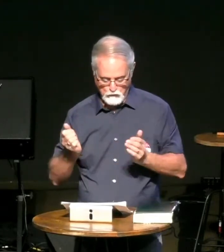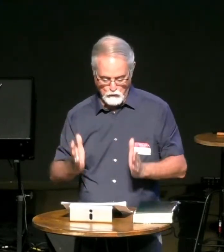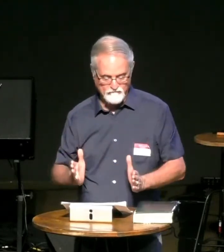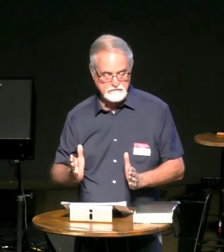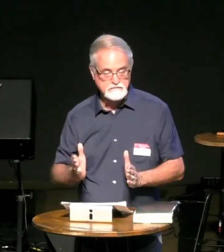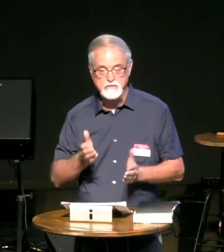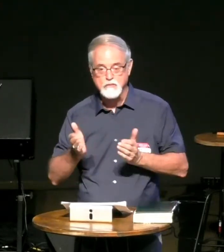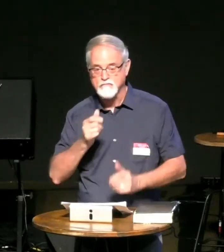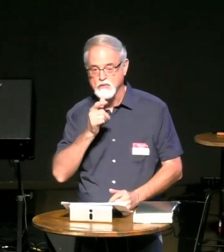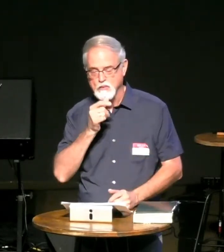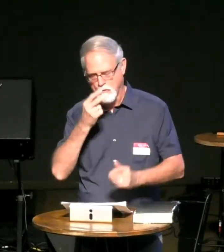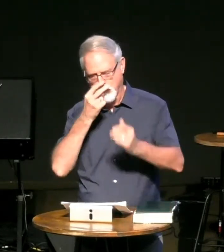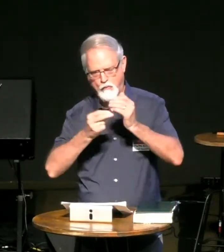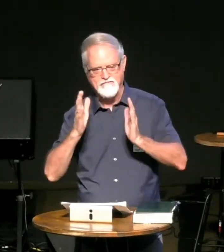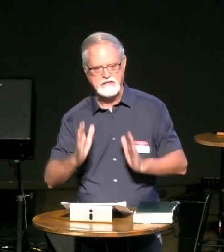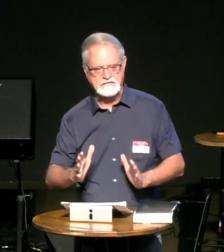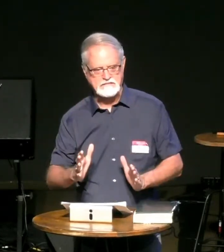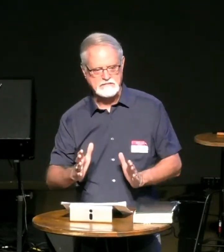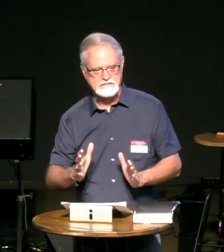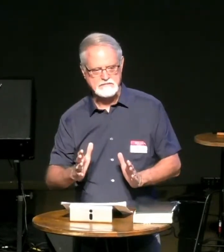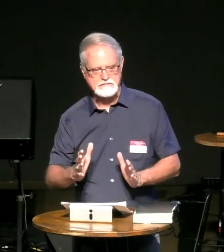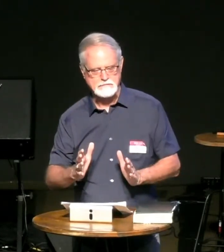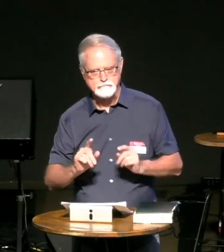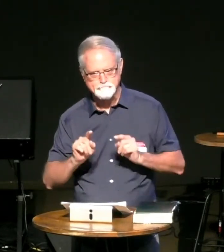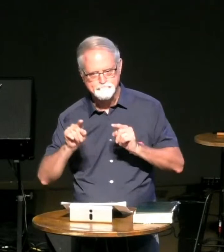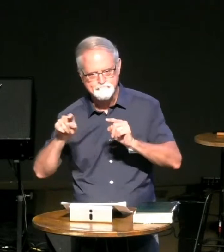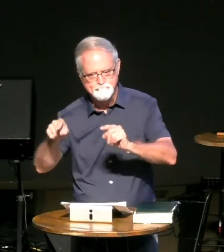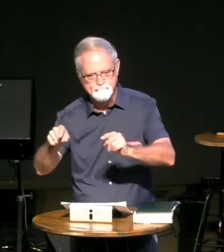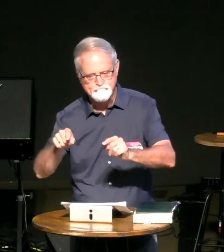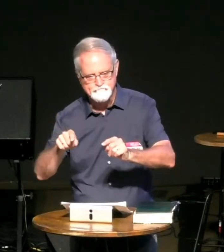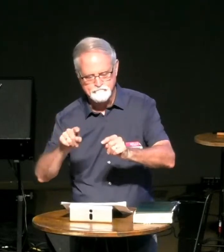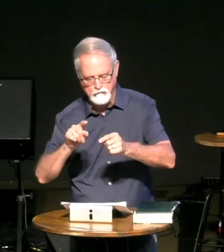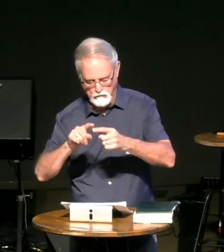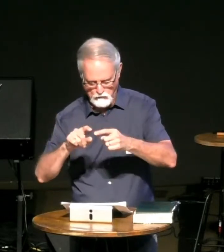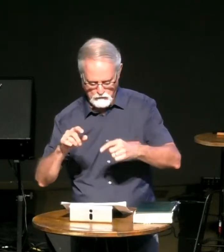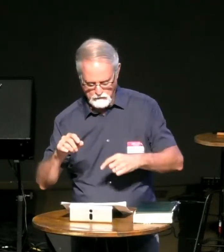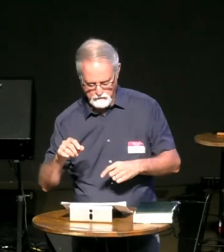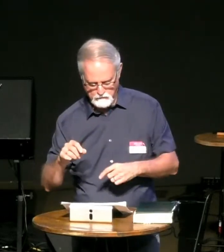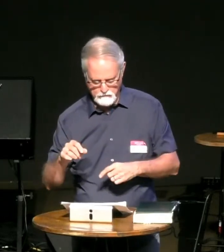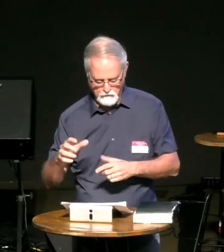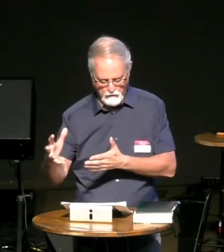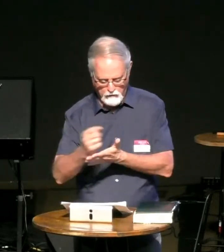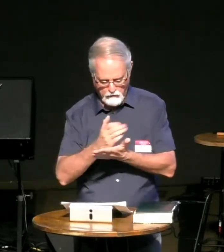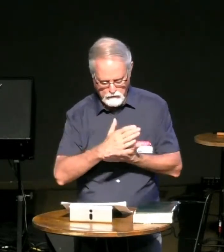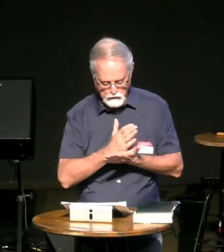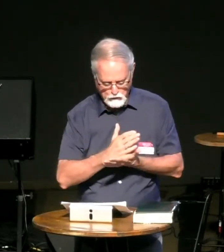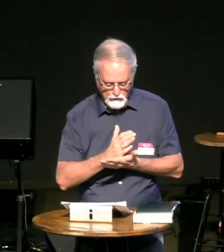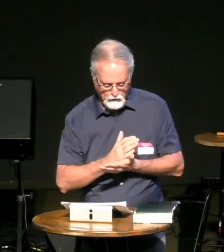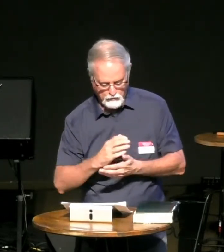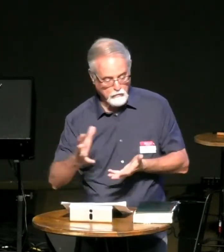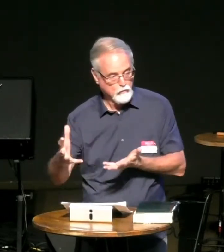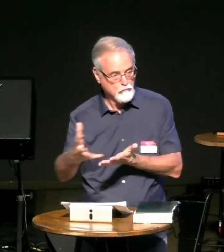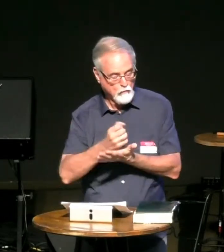man the one who had built the vineyard sent one of his servants to go and collect the money